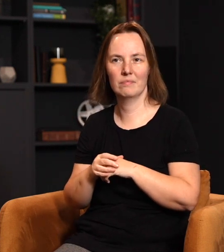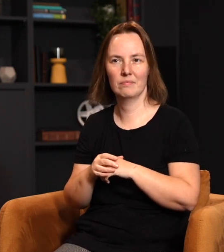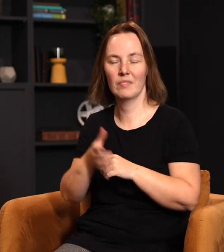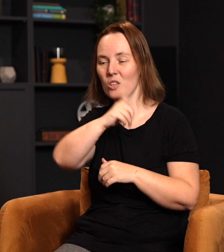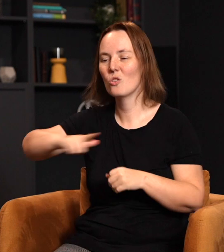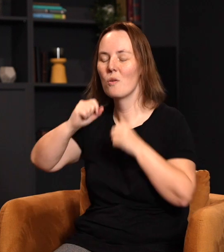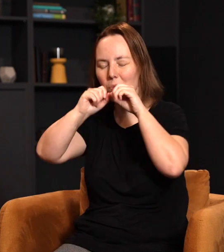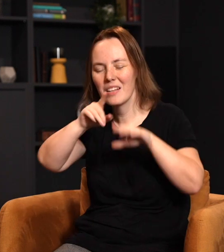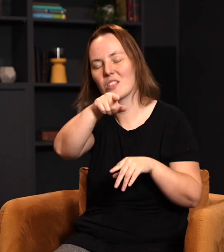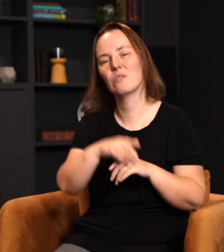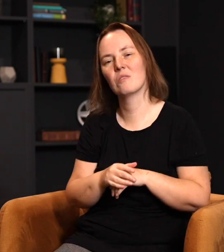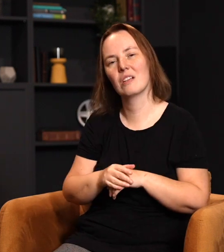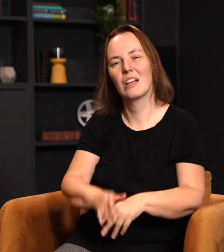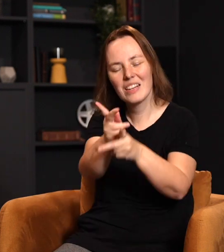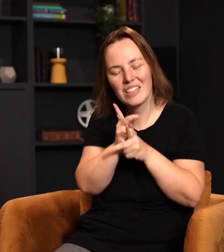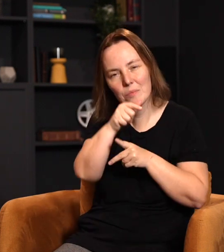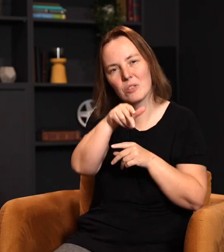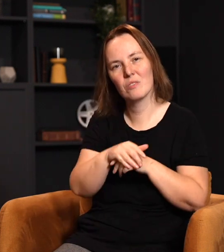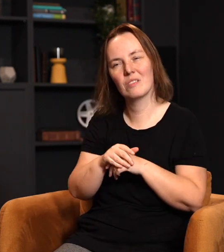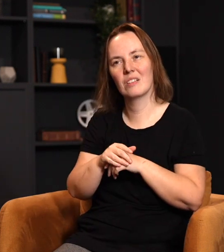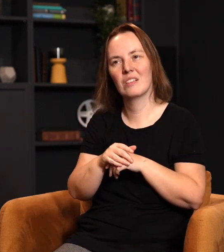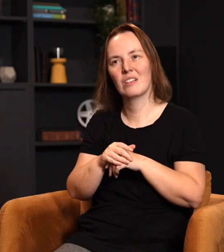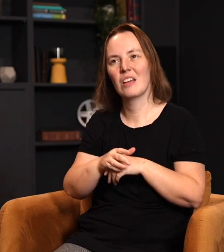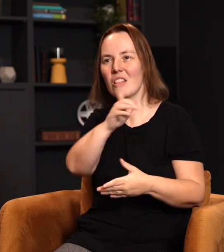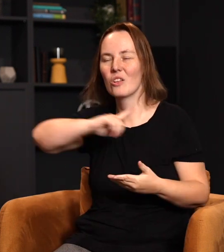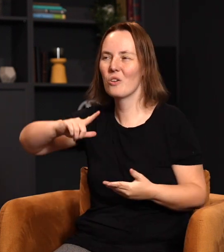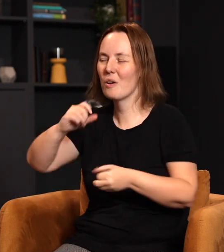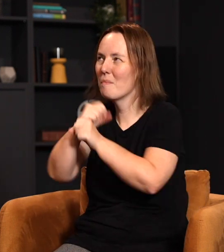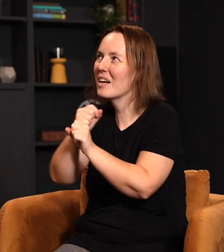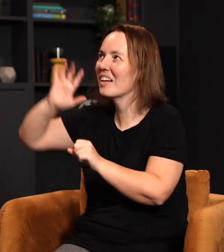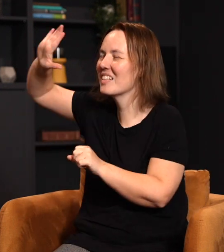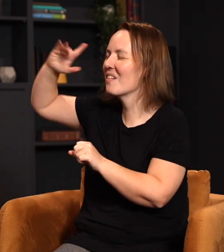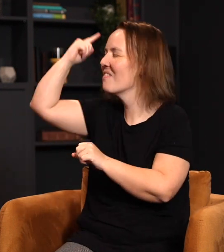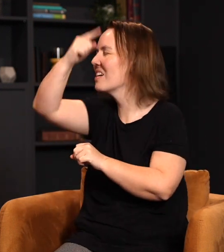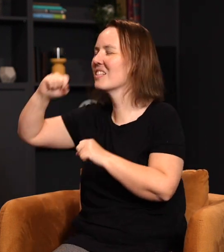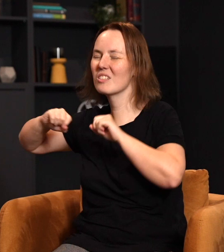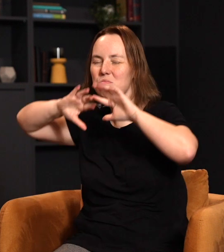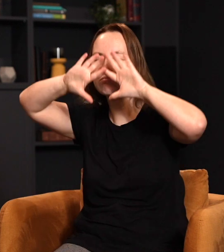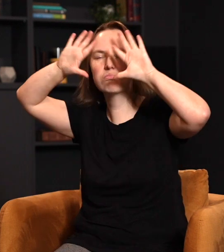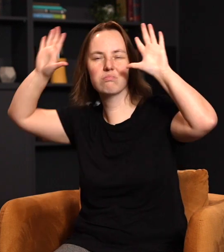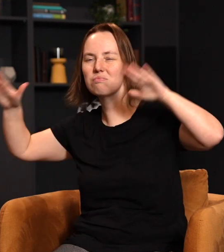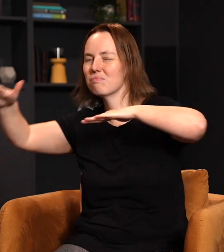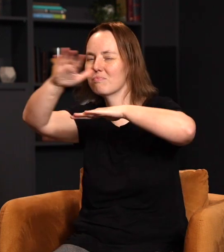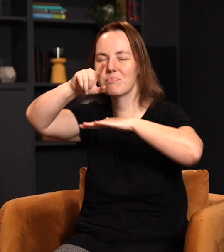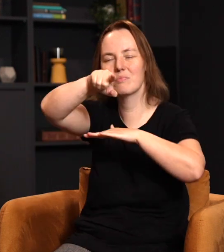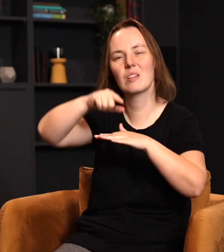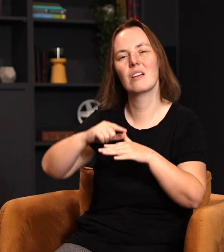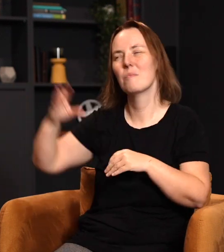The Lord bless you and keep you. The Lord make his face to shine upon you and